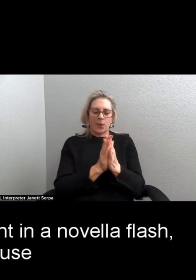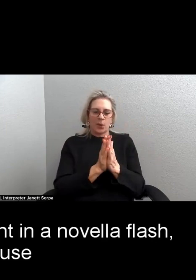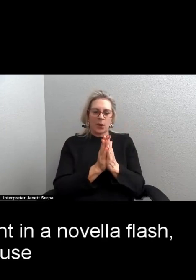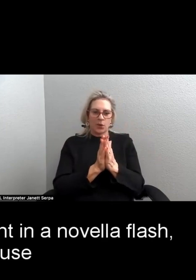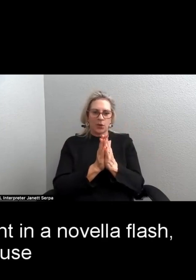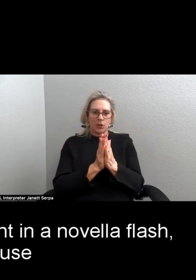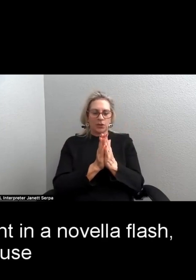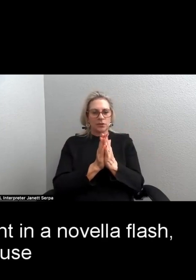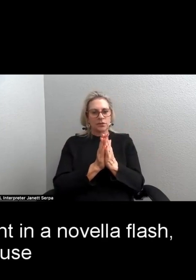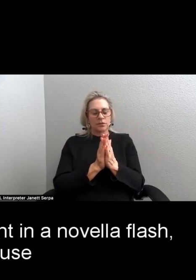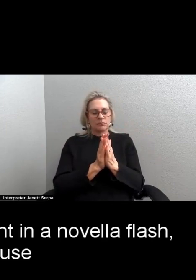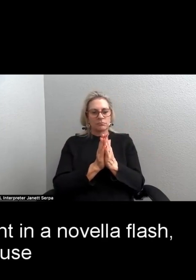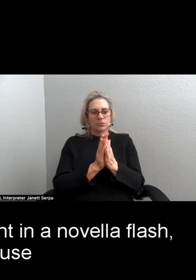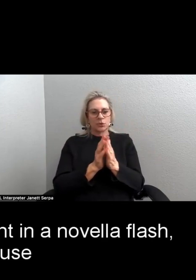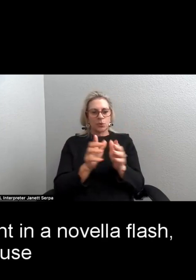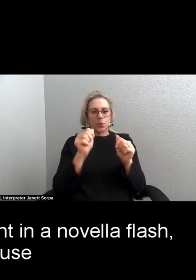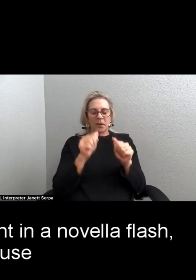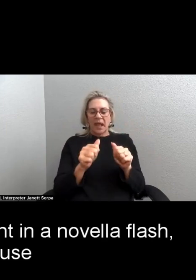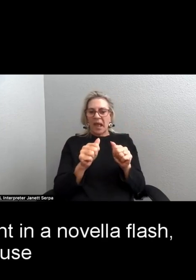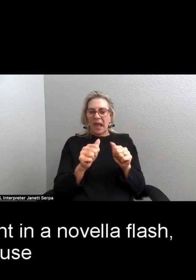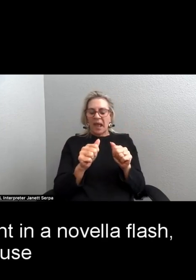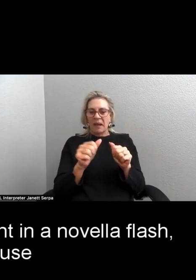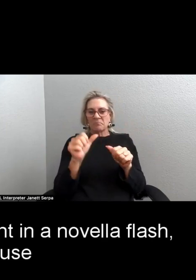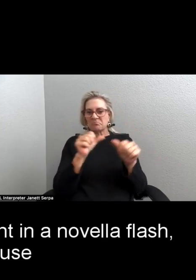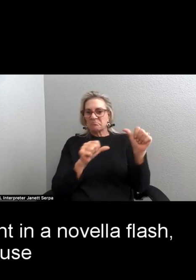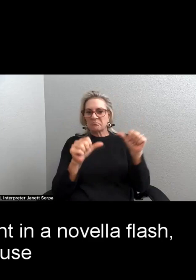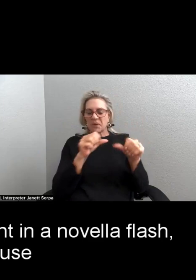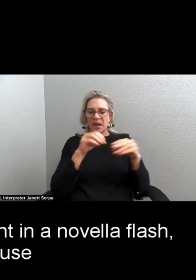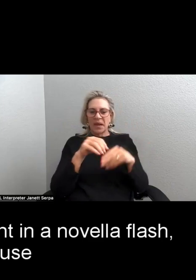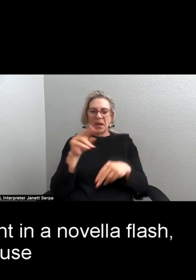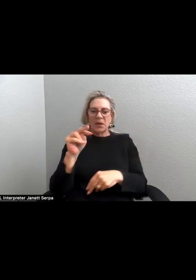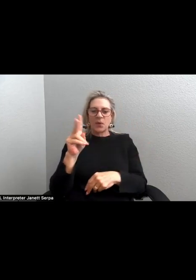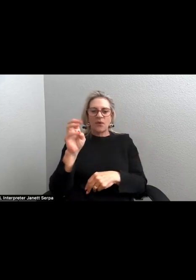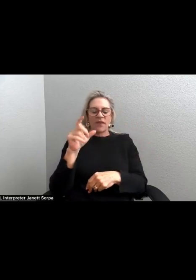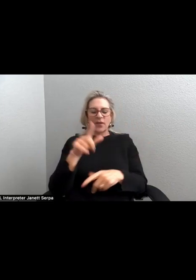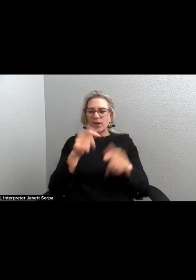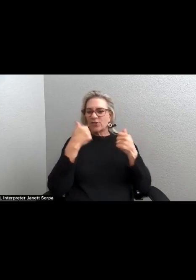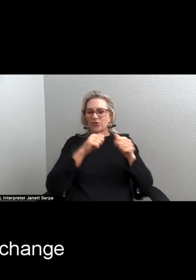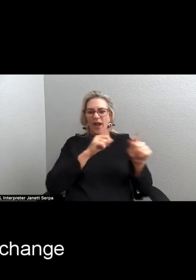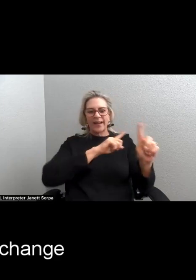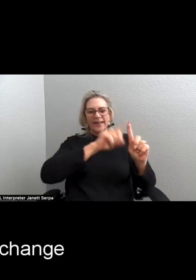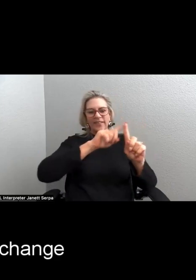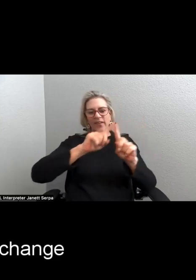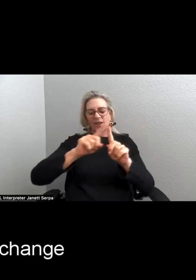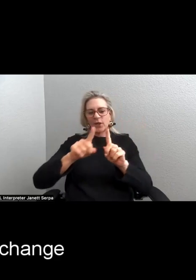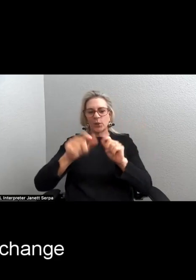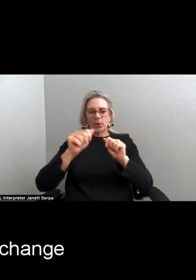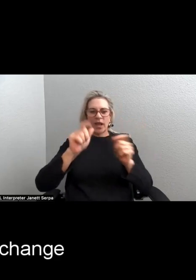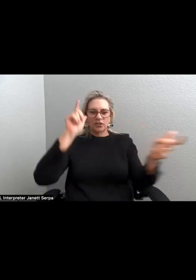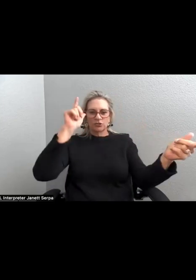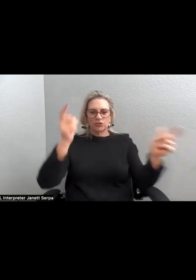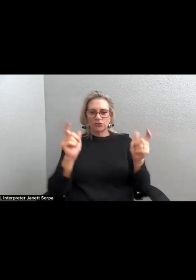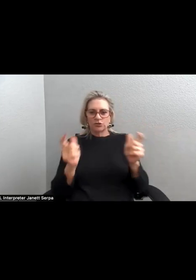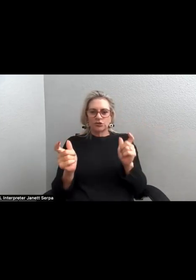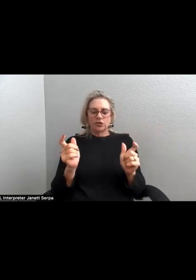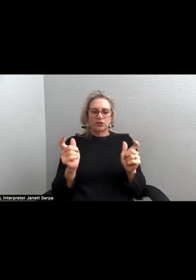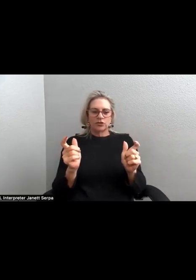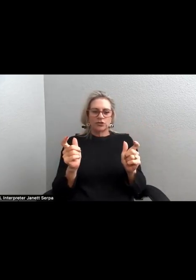So you can experiment in a novellon flash because you can change the